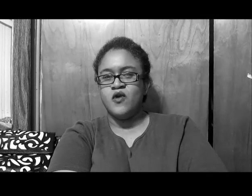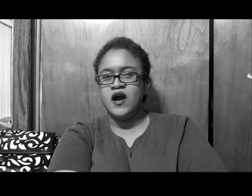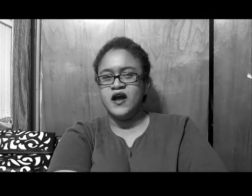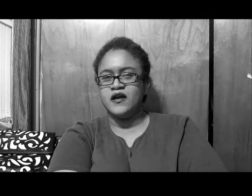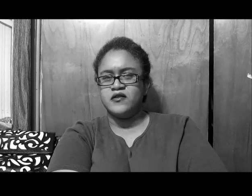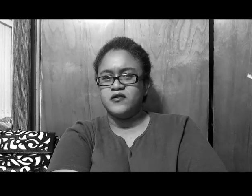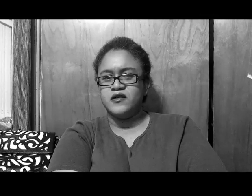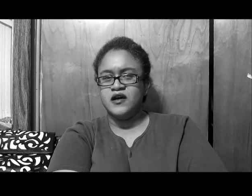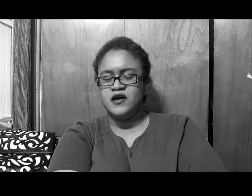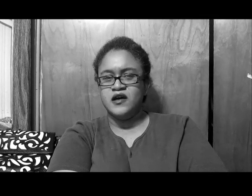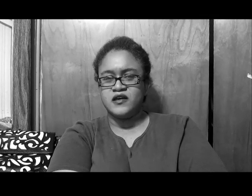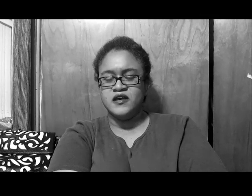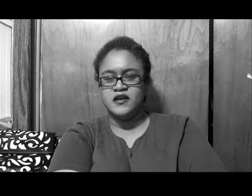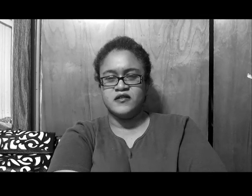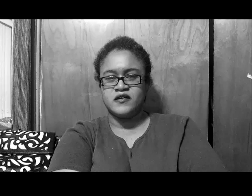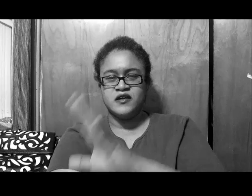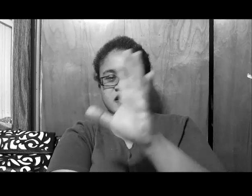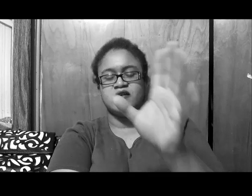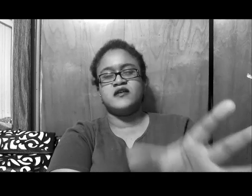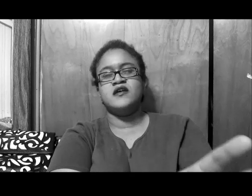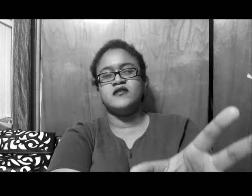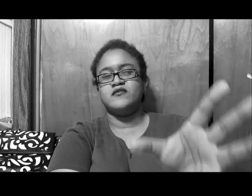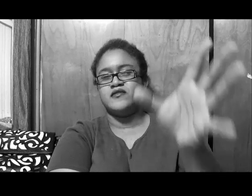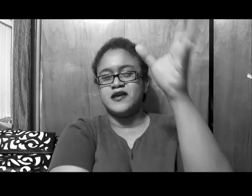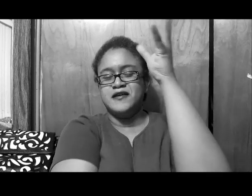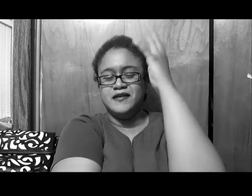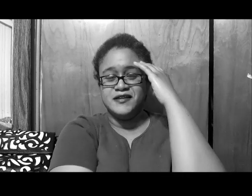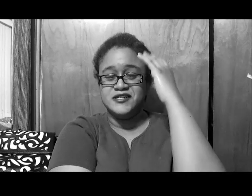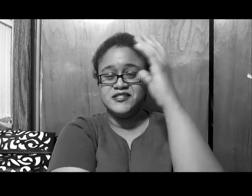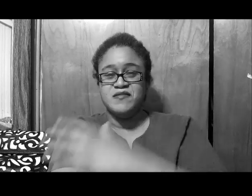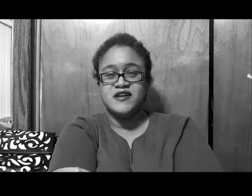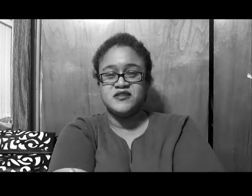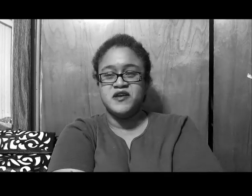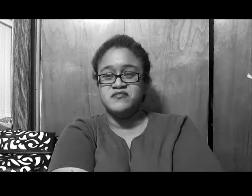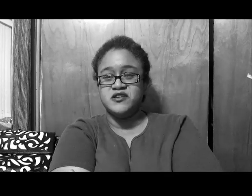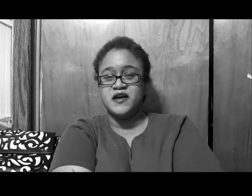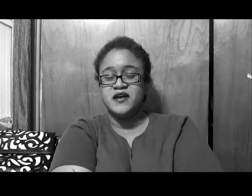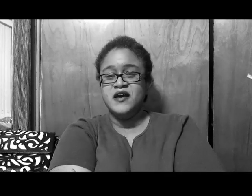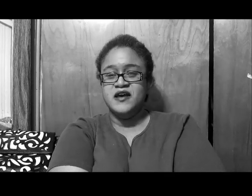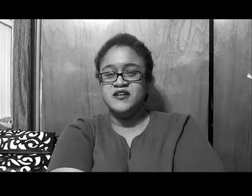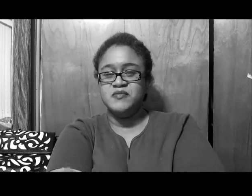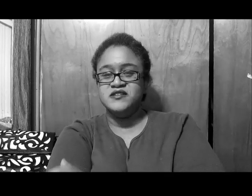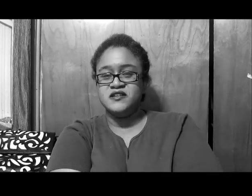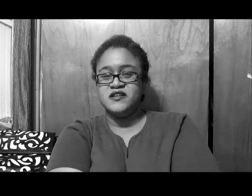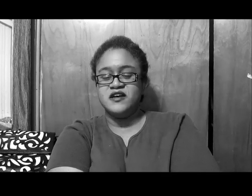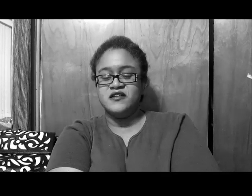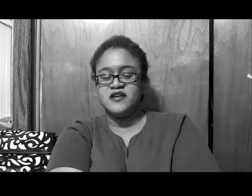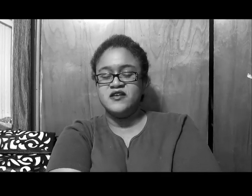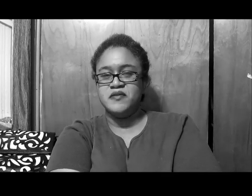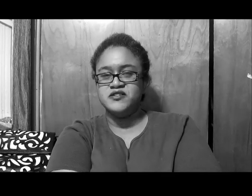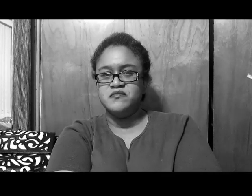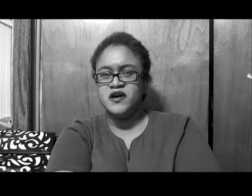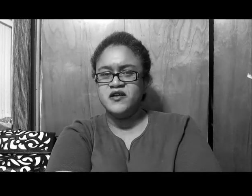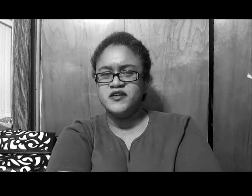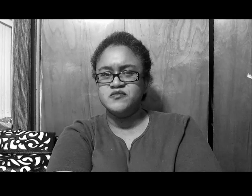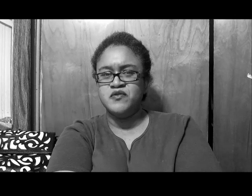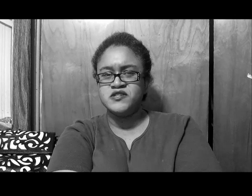why, I can't, I can't, I can't, it just seems like some pimps, like, he's basically telling Kenya, put some money on his books,